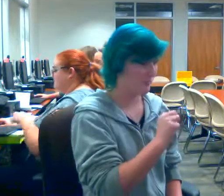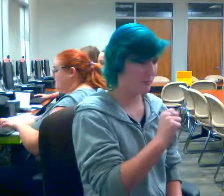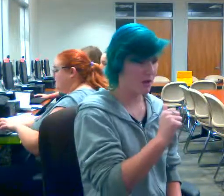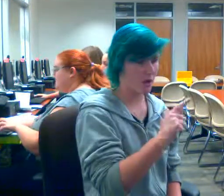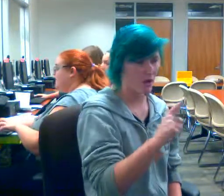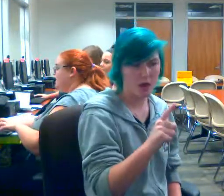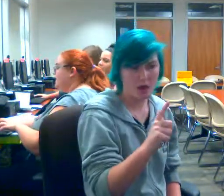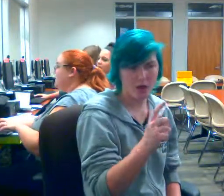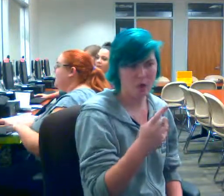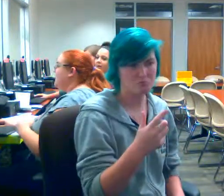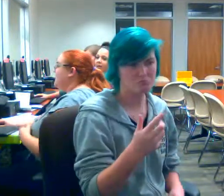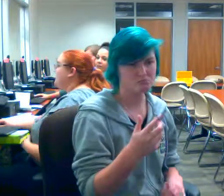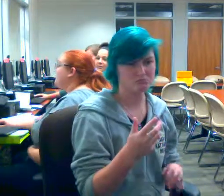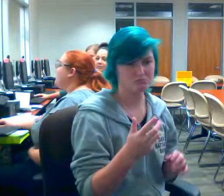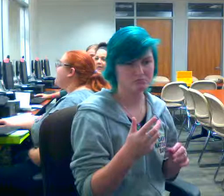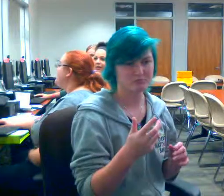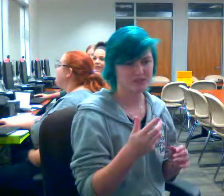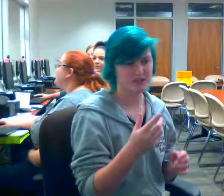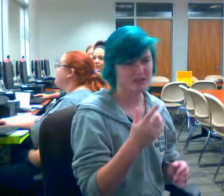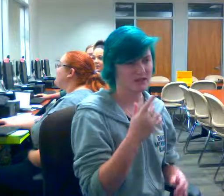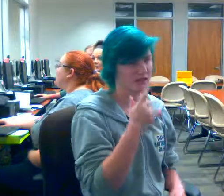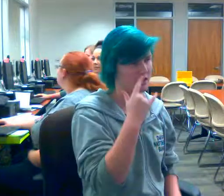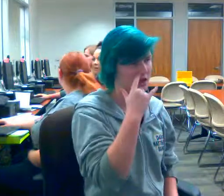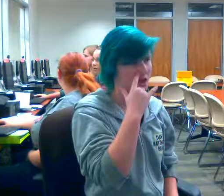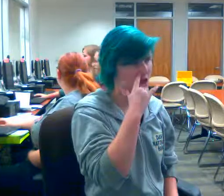Mine's all I put. I'm going to end it with that. Yeah, mine's like a minute long.